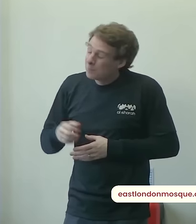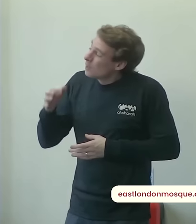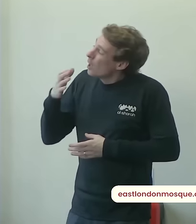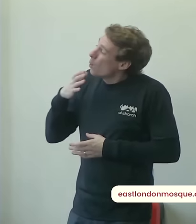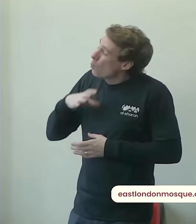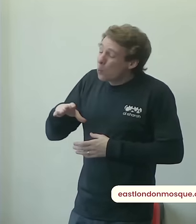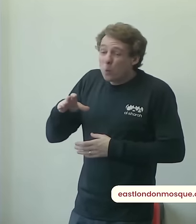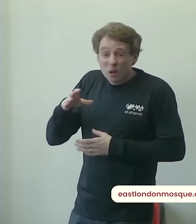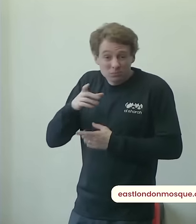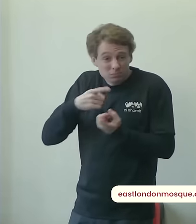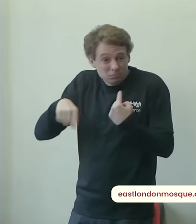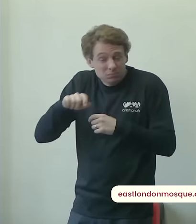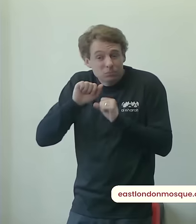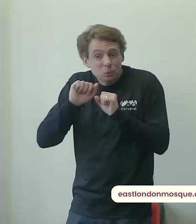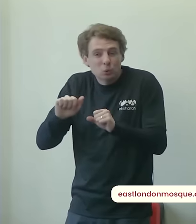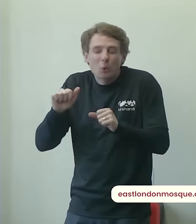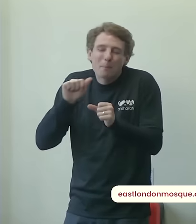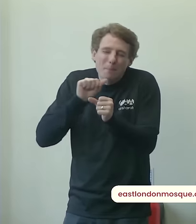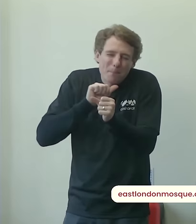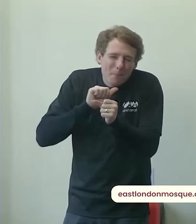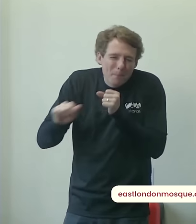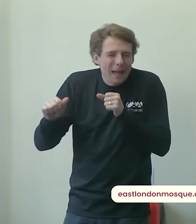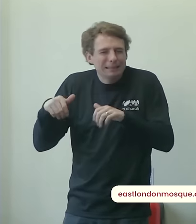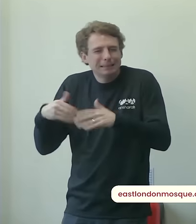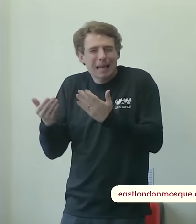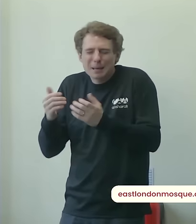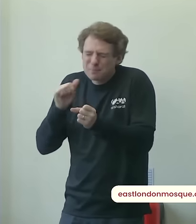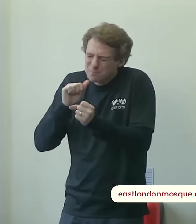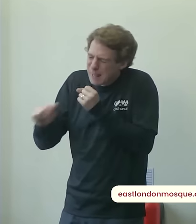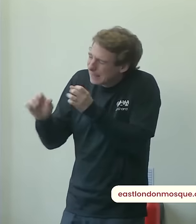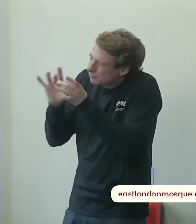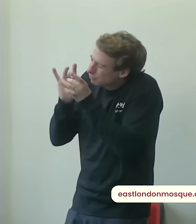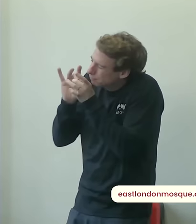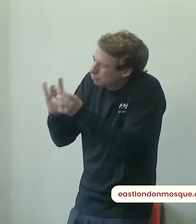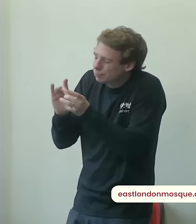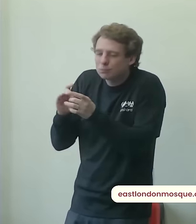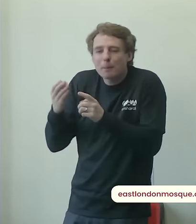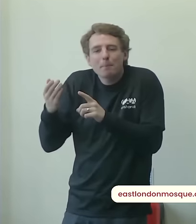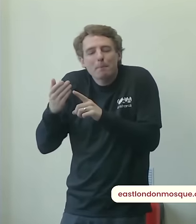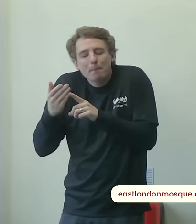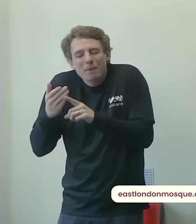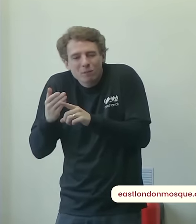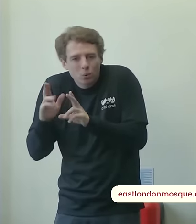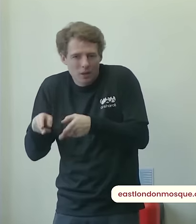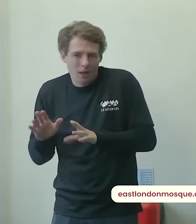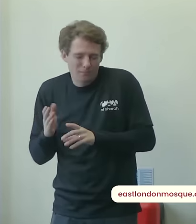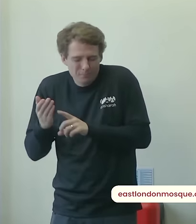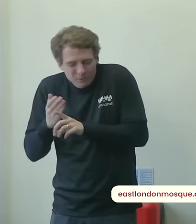you taking me away right at the end may allah almighty make it easy for us yes life is a struggle yes